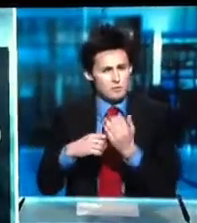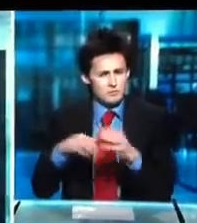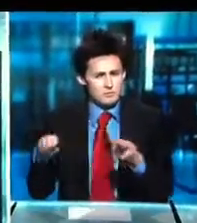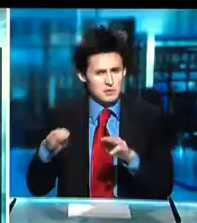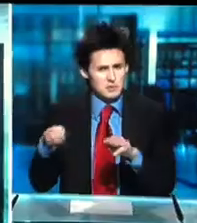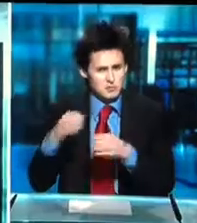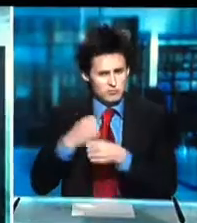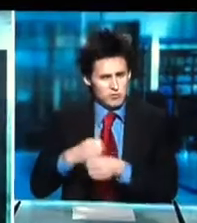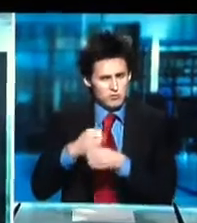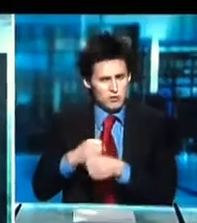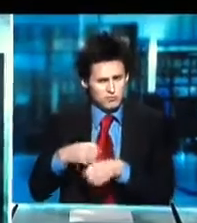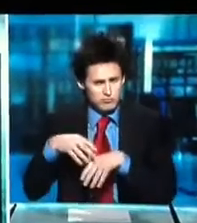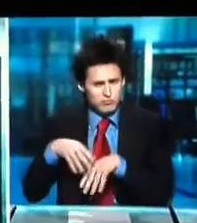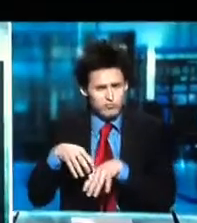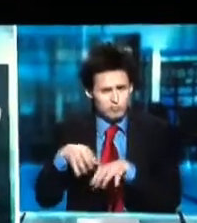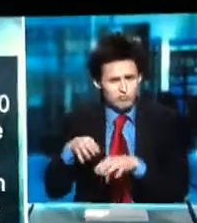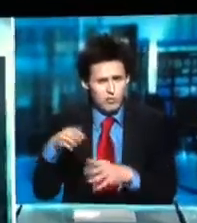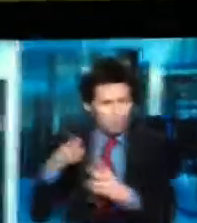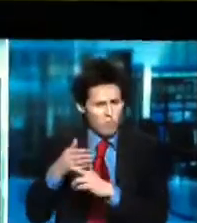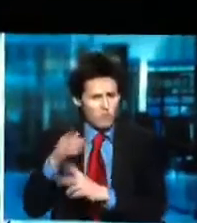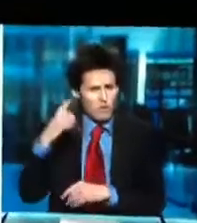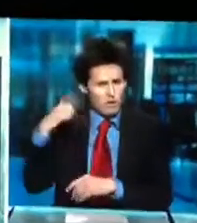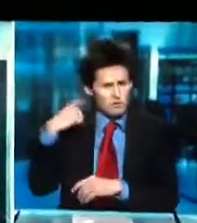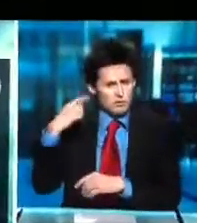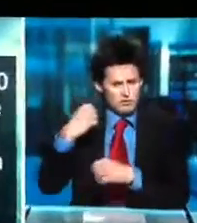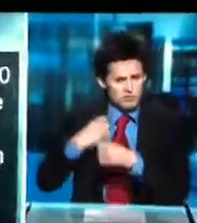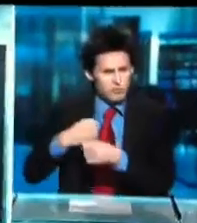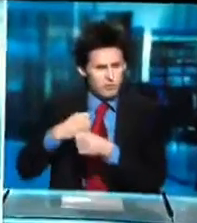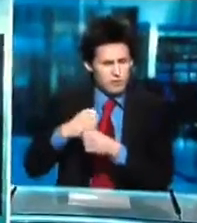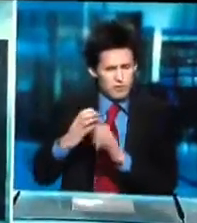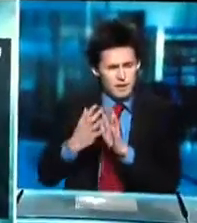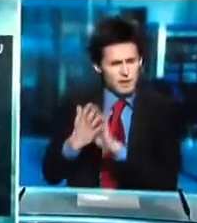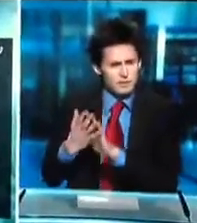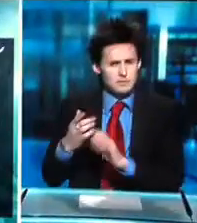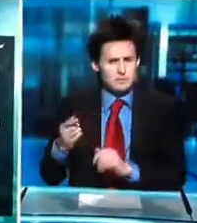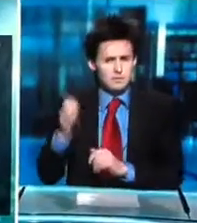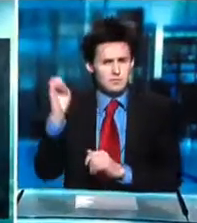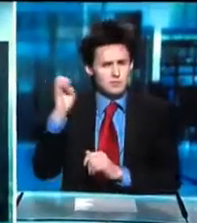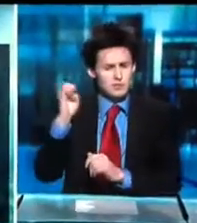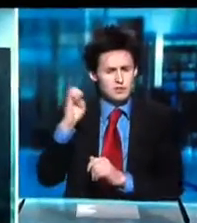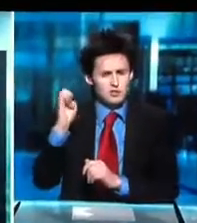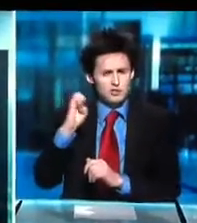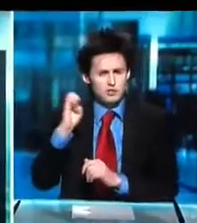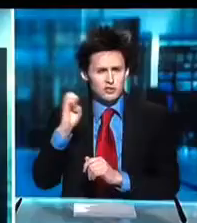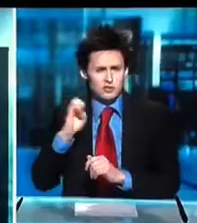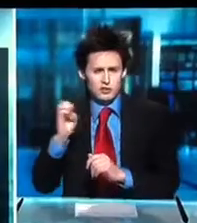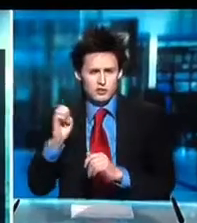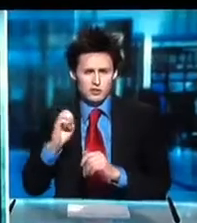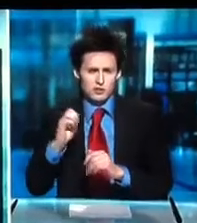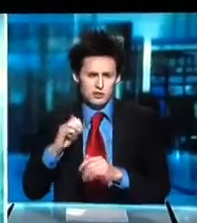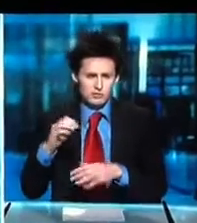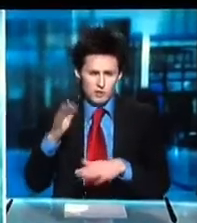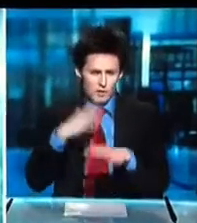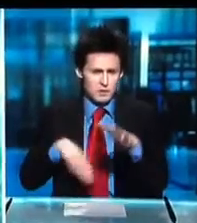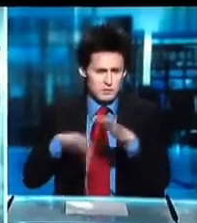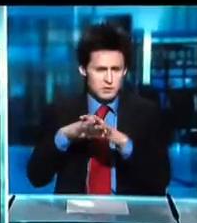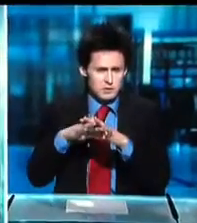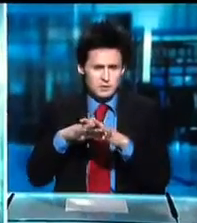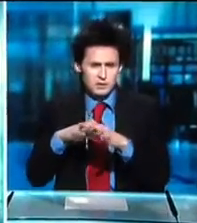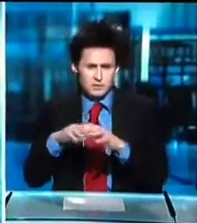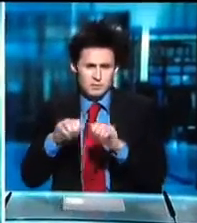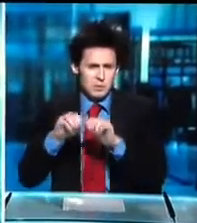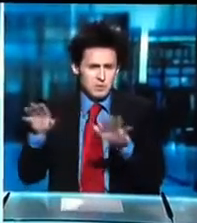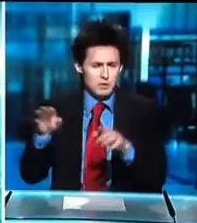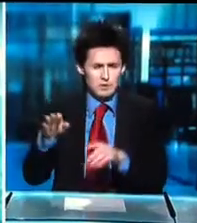At least 100,000 protesters have marched through London to demonstrate against